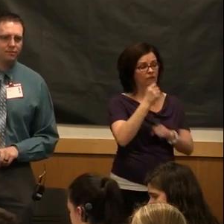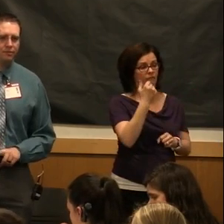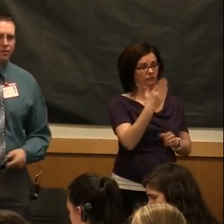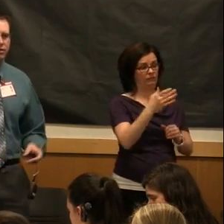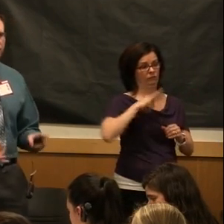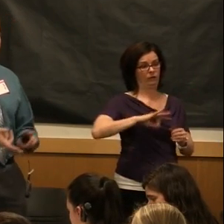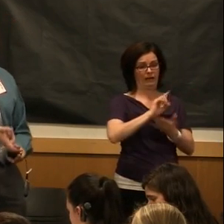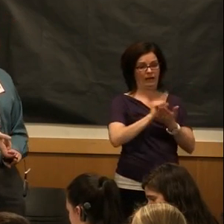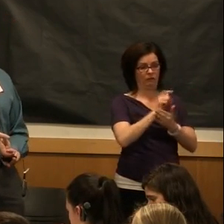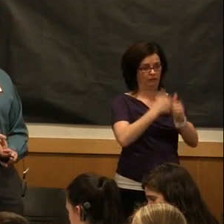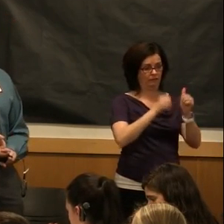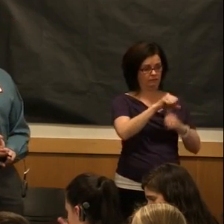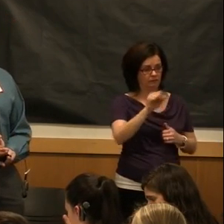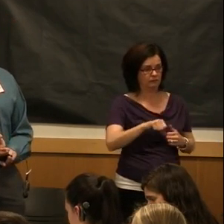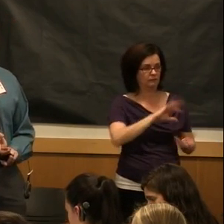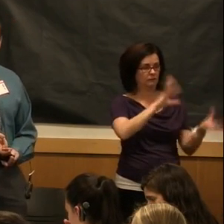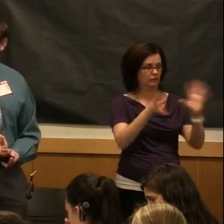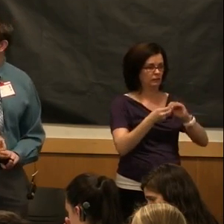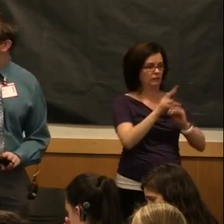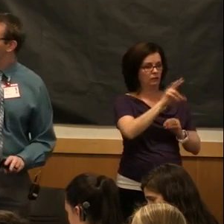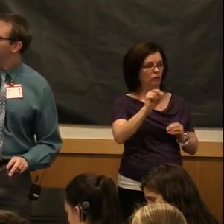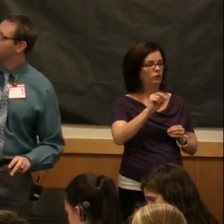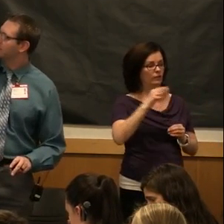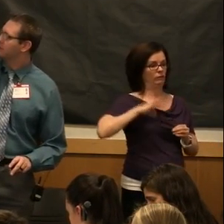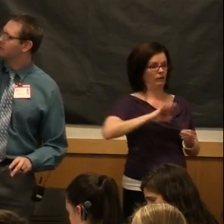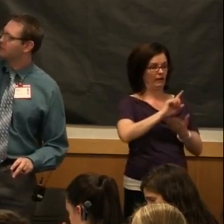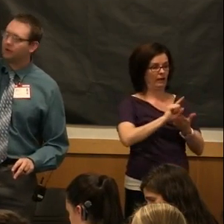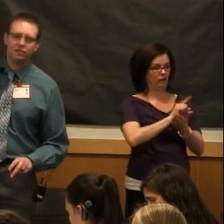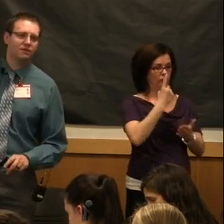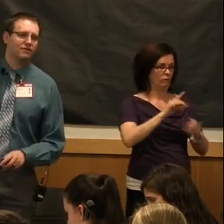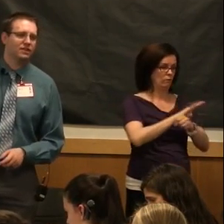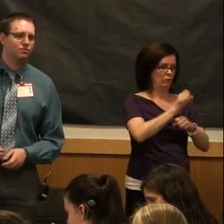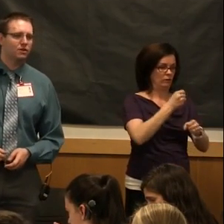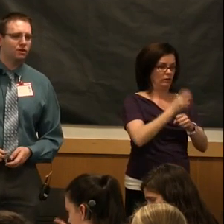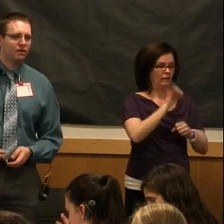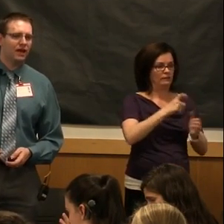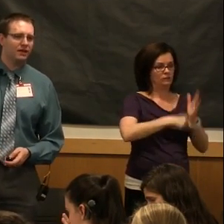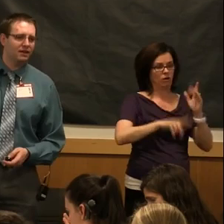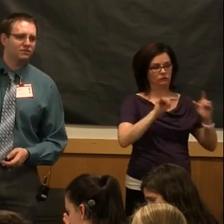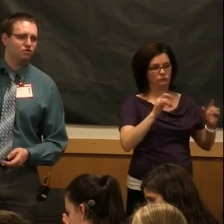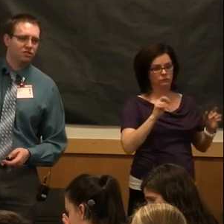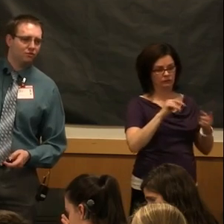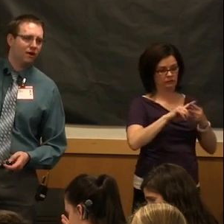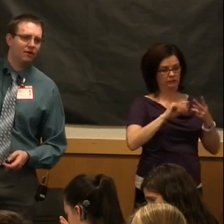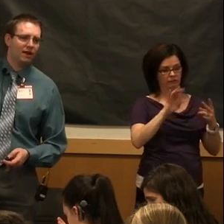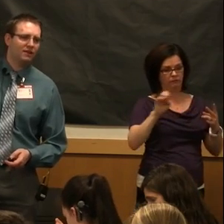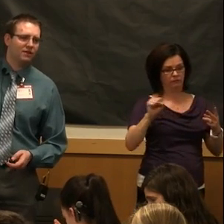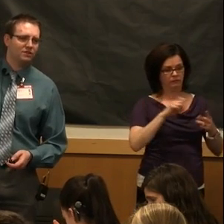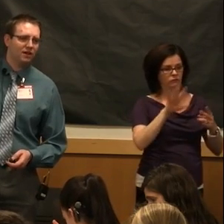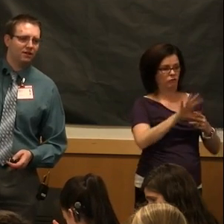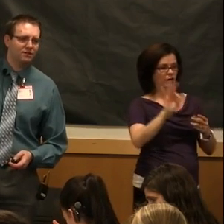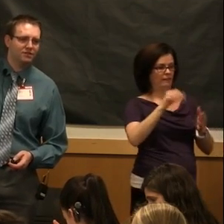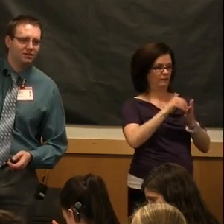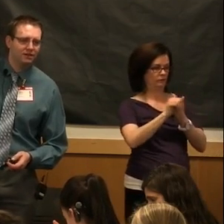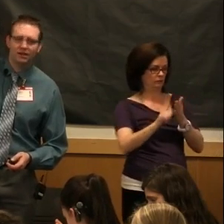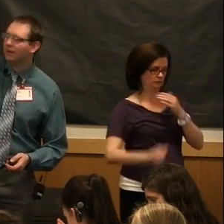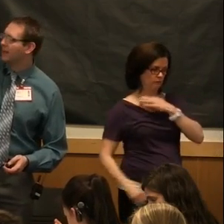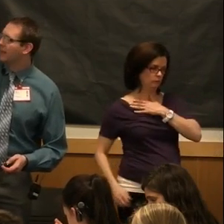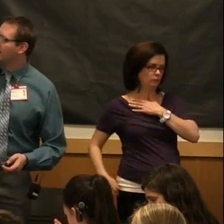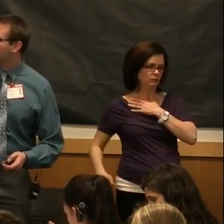a semester, 30 credit hours in a year, this is what your tuition and fees would look like, is just around $9,000.